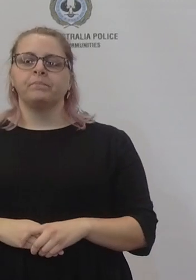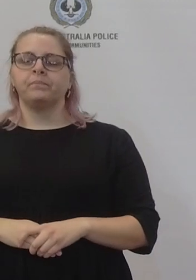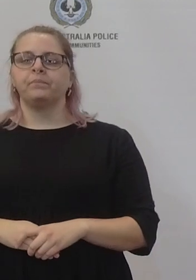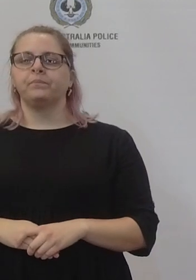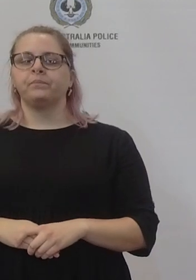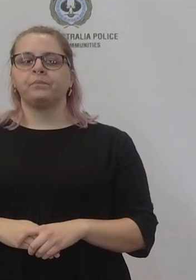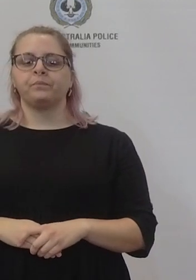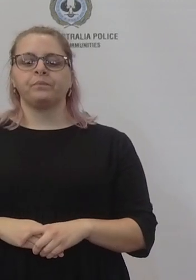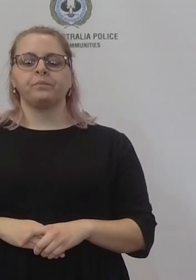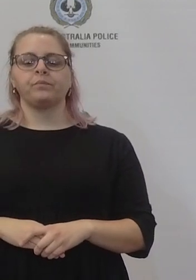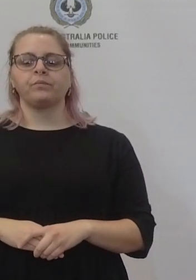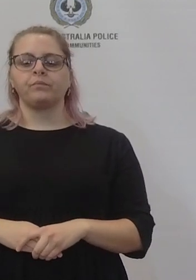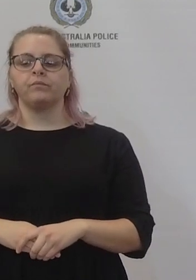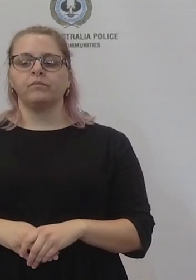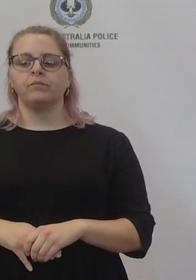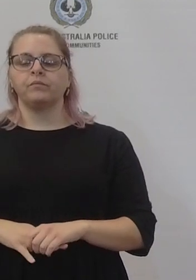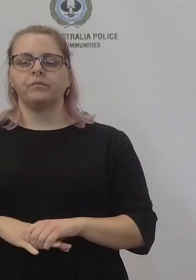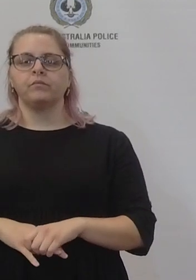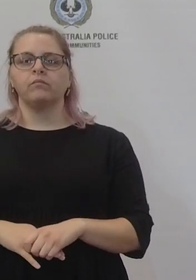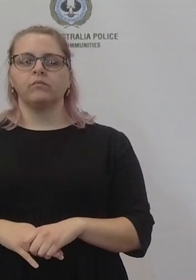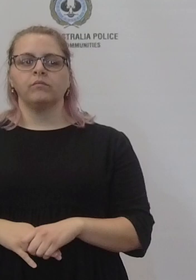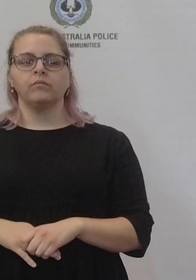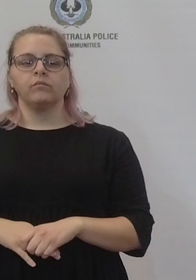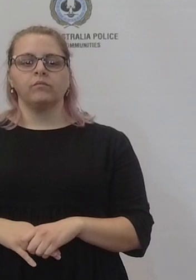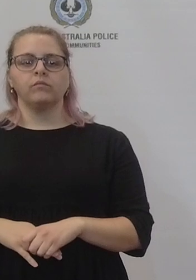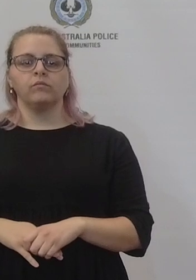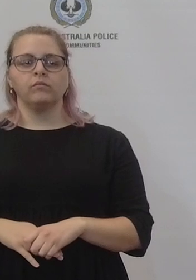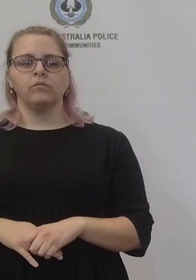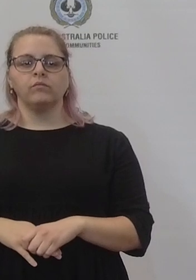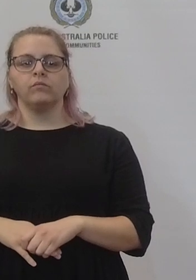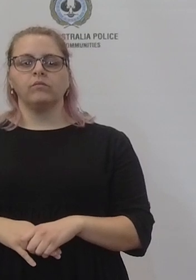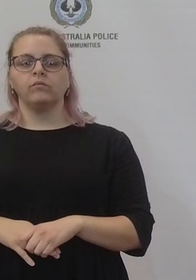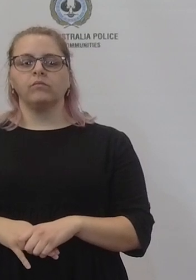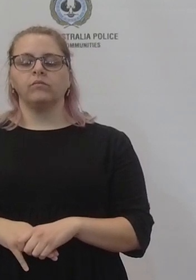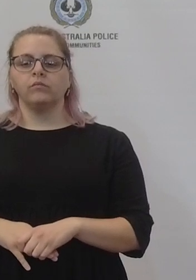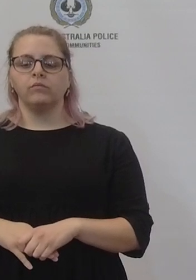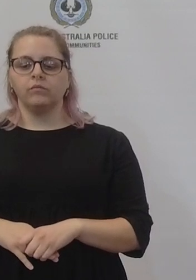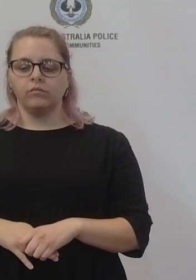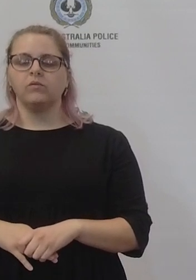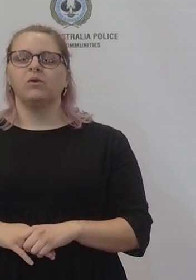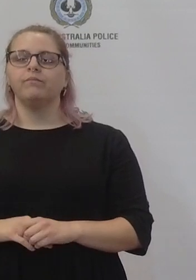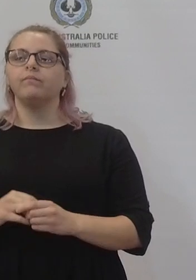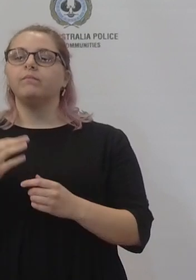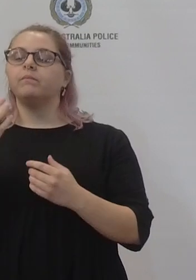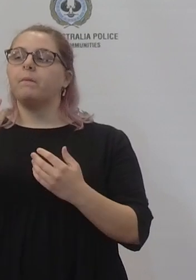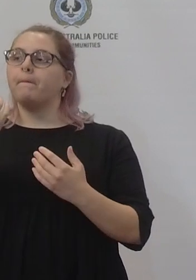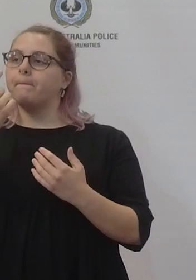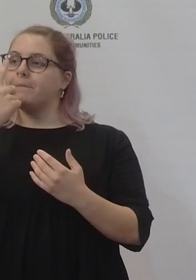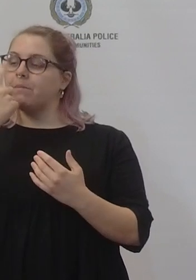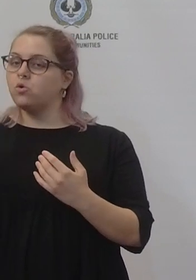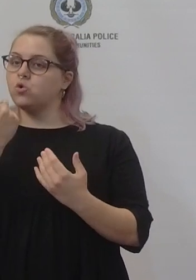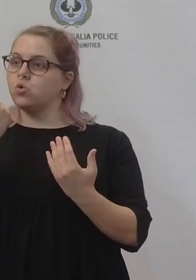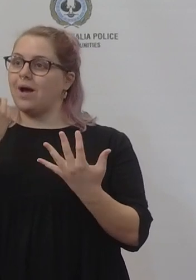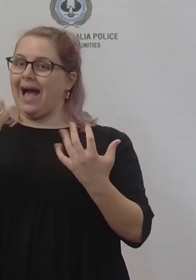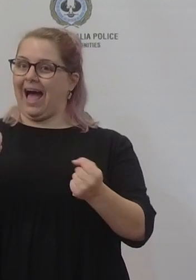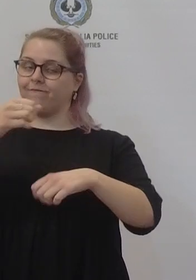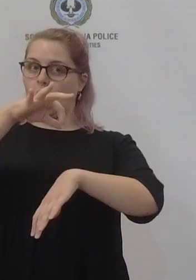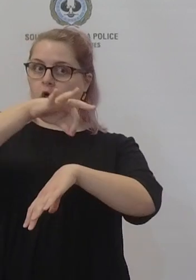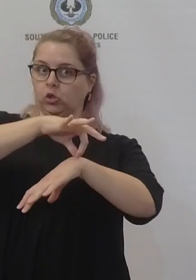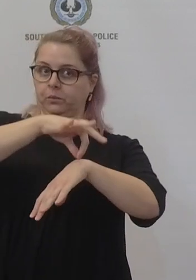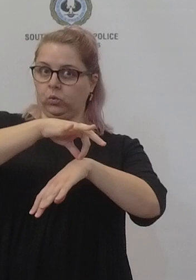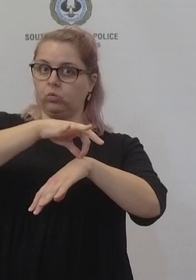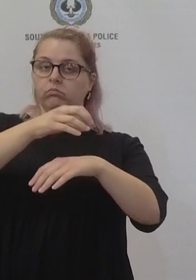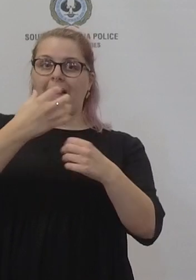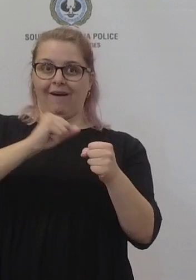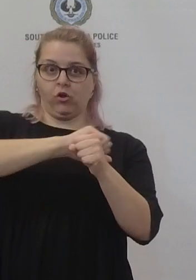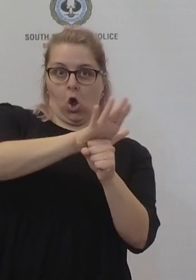So at the moment um and this combines both the people that are admitted to hospital uh for COVID specifically but